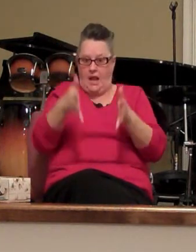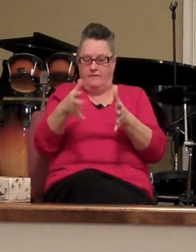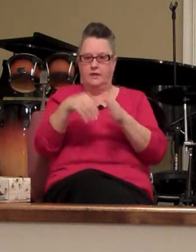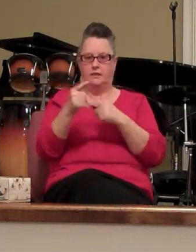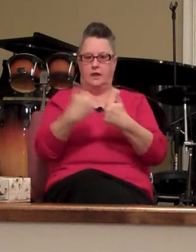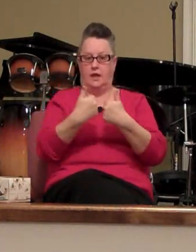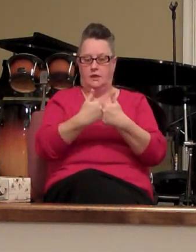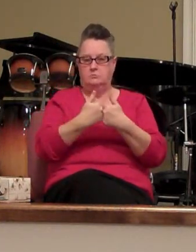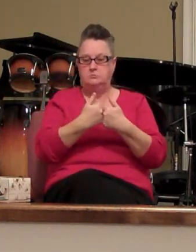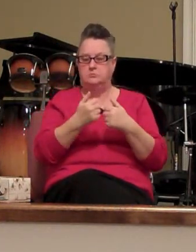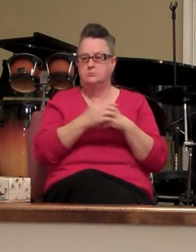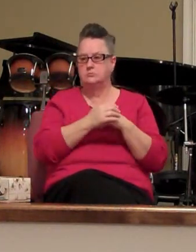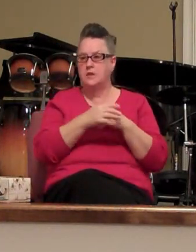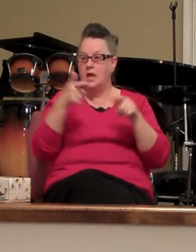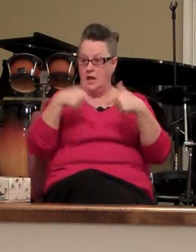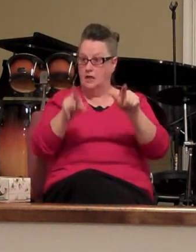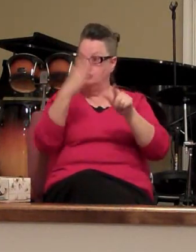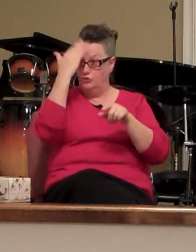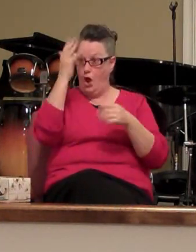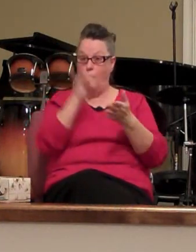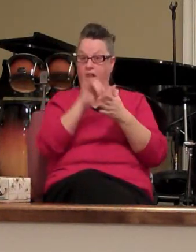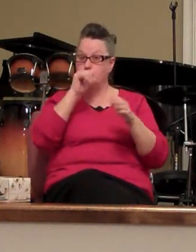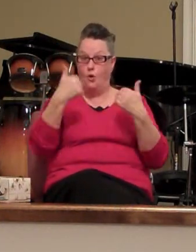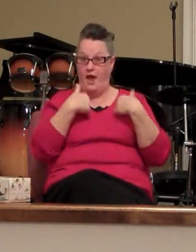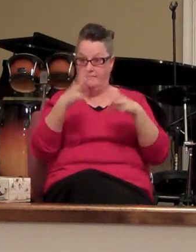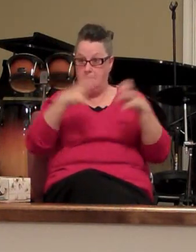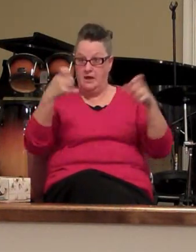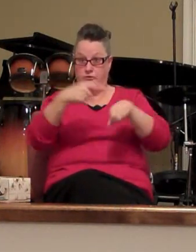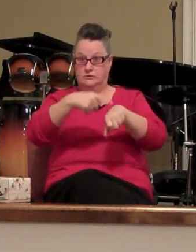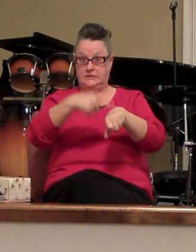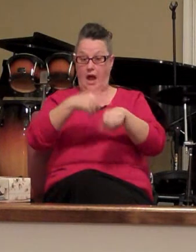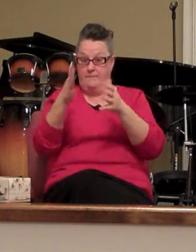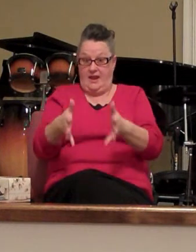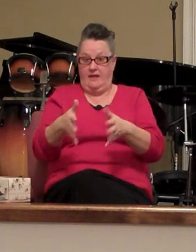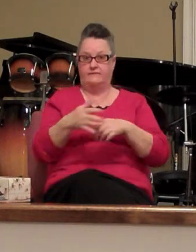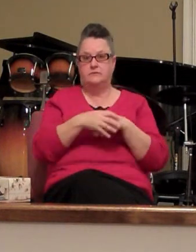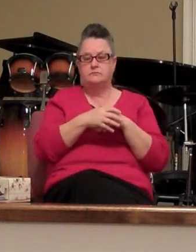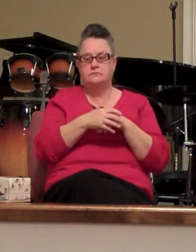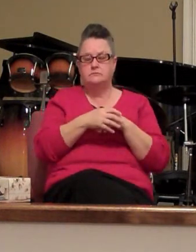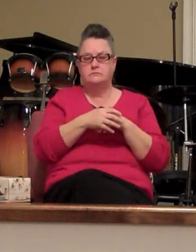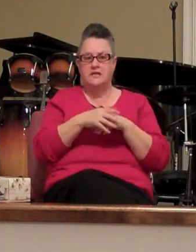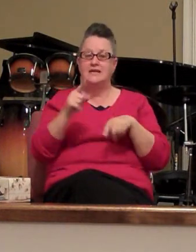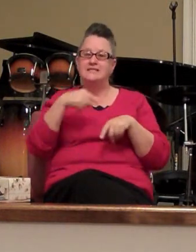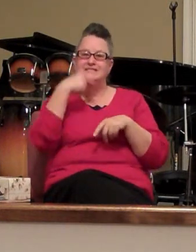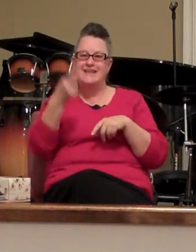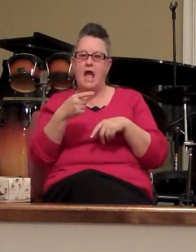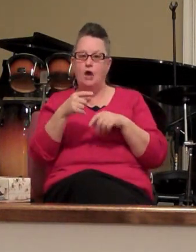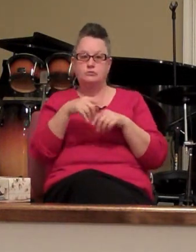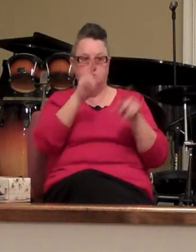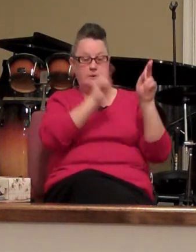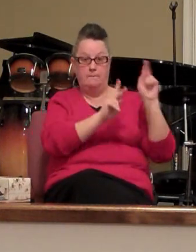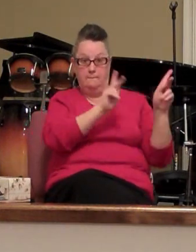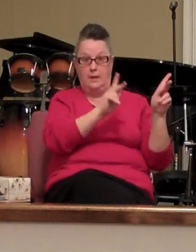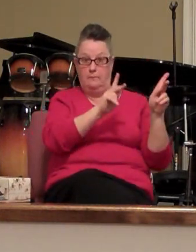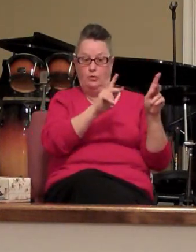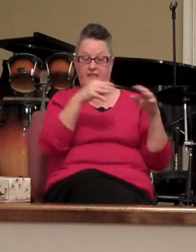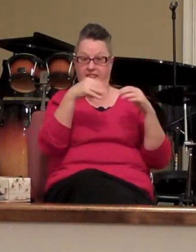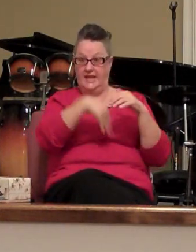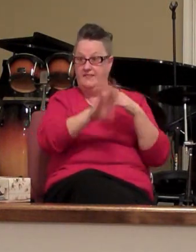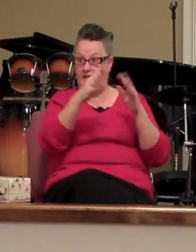it lets you know that you don't have much time left it tells the opponents one of two things one I've